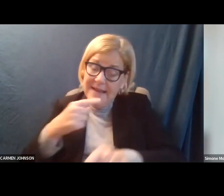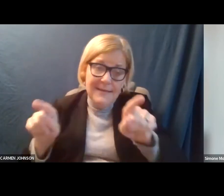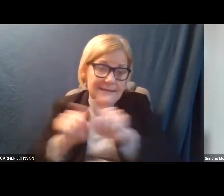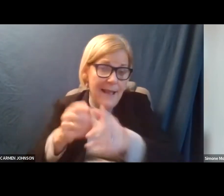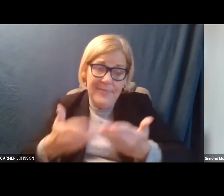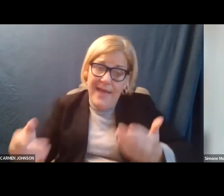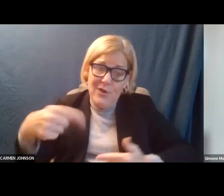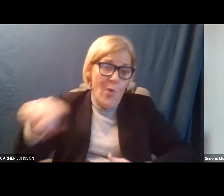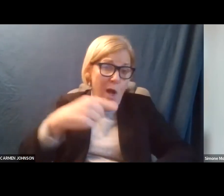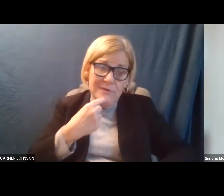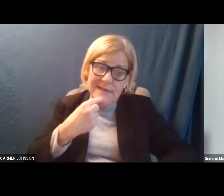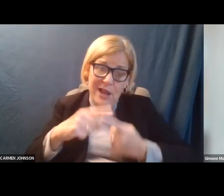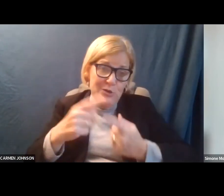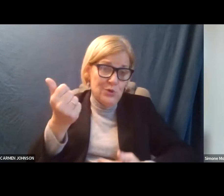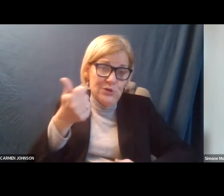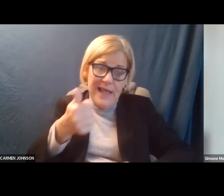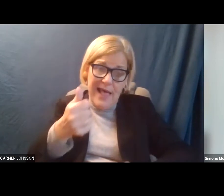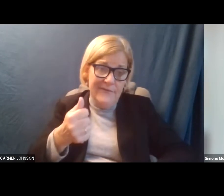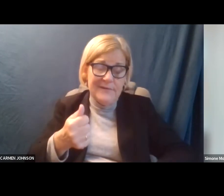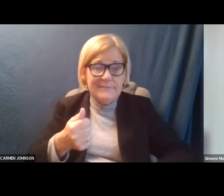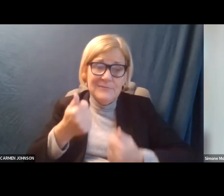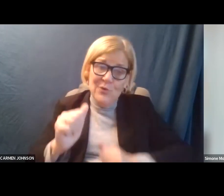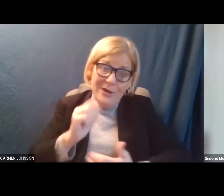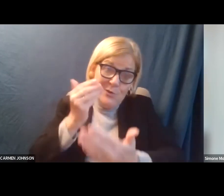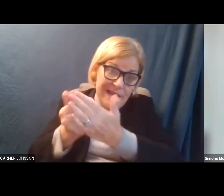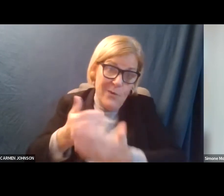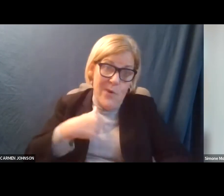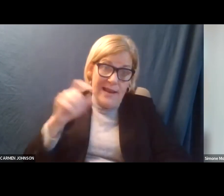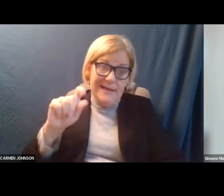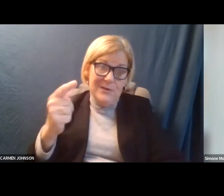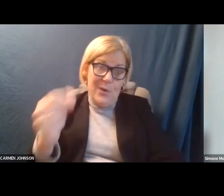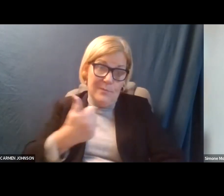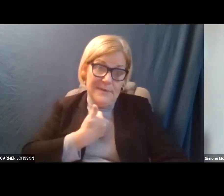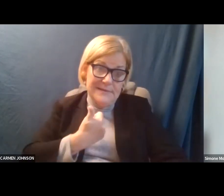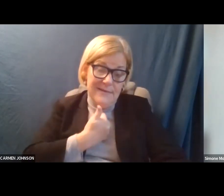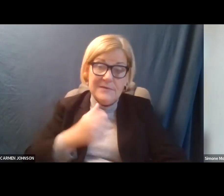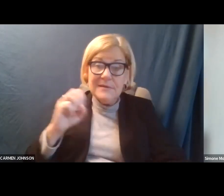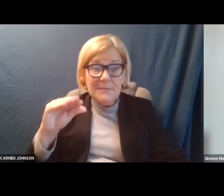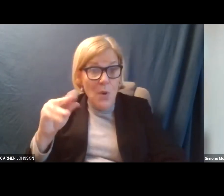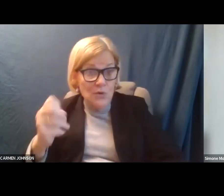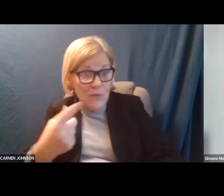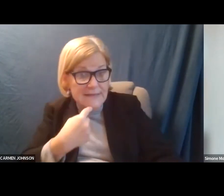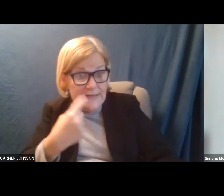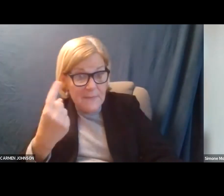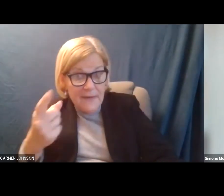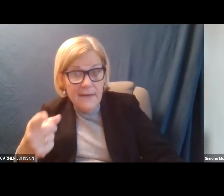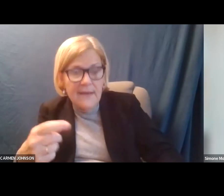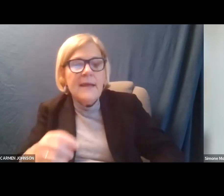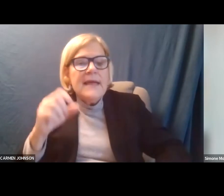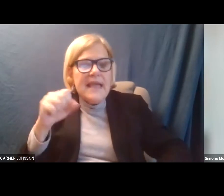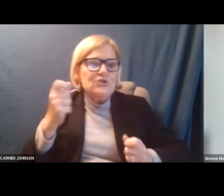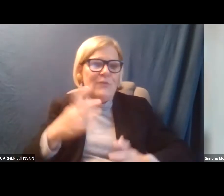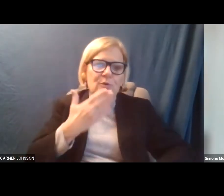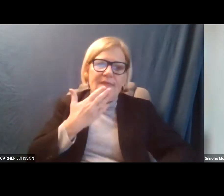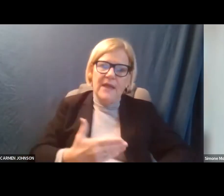things you all were saying to yourselves, trying to get where I needed to go. Simone, did you have something you wanted to say? Yes, director. Thank